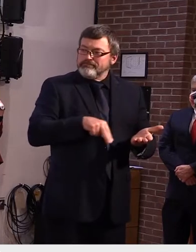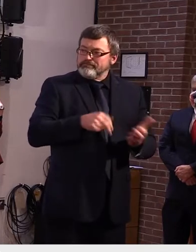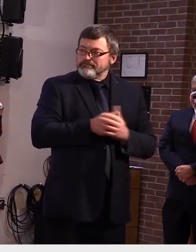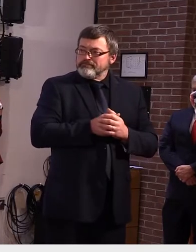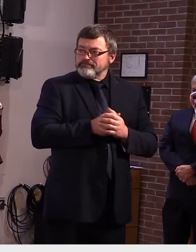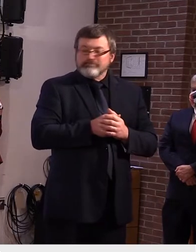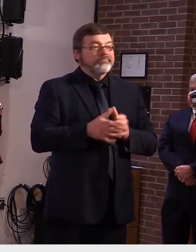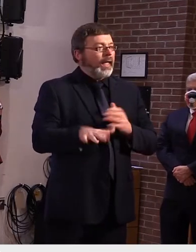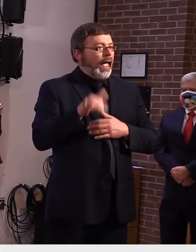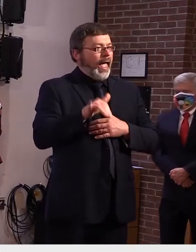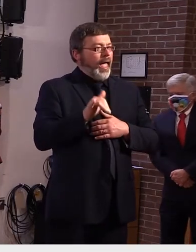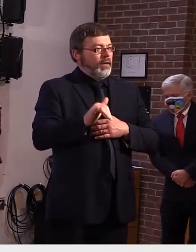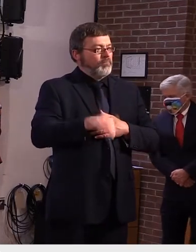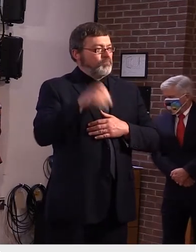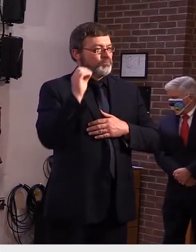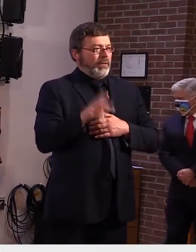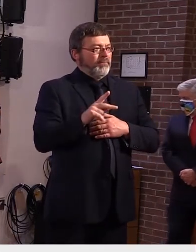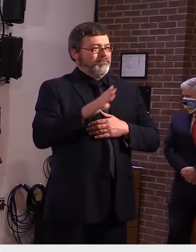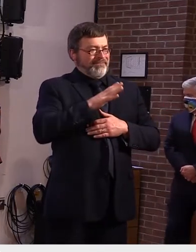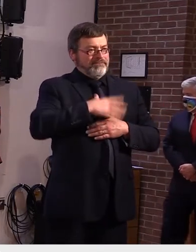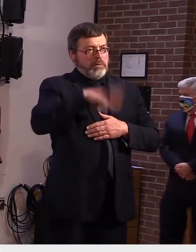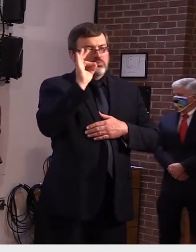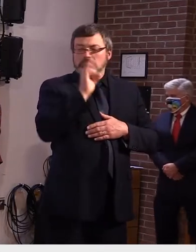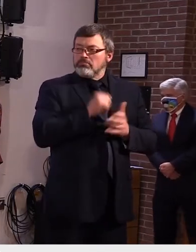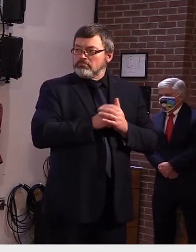okay sorry um